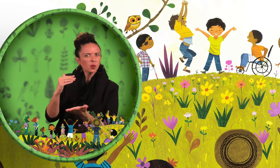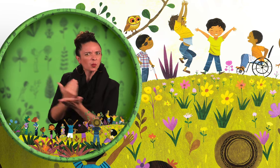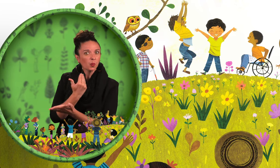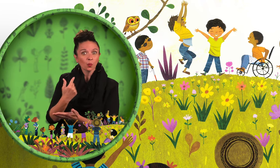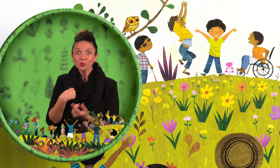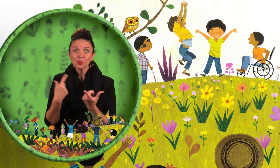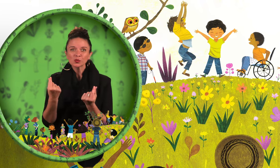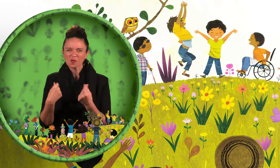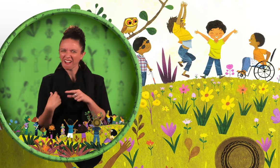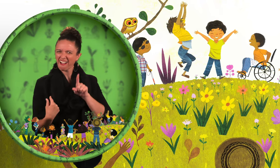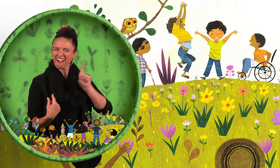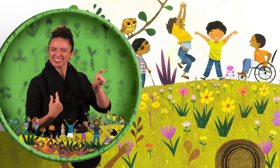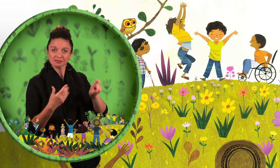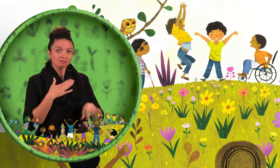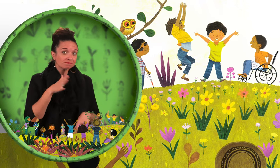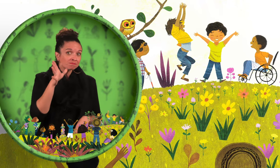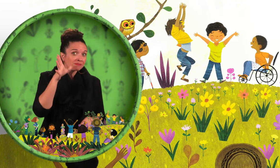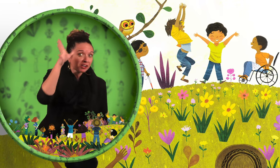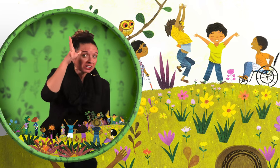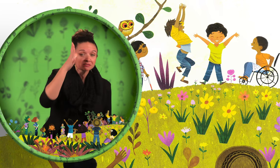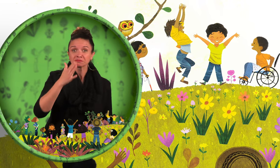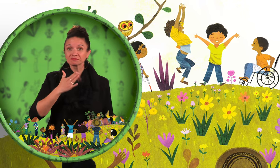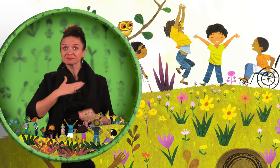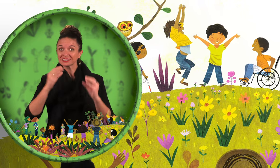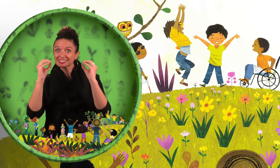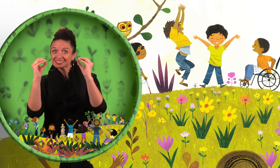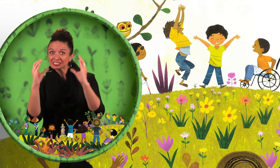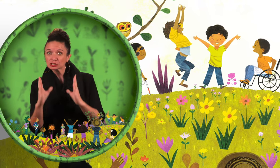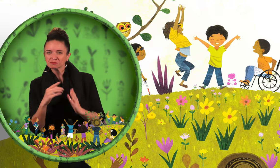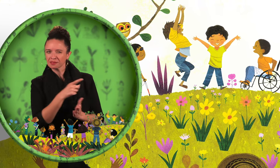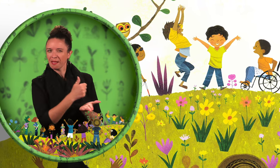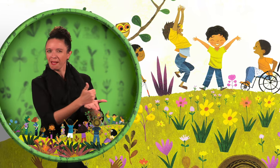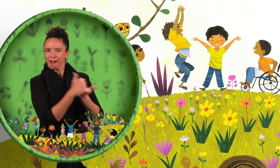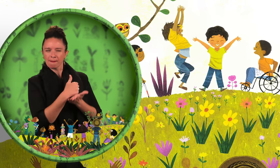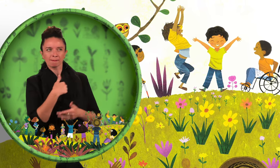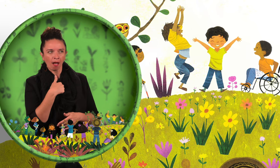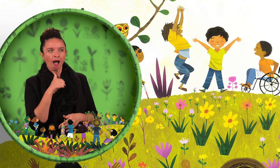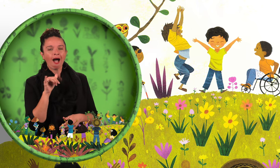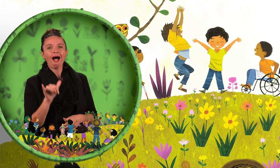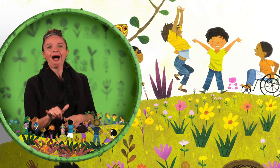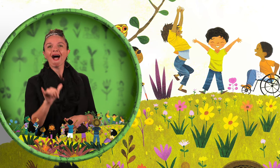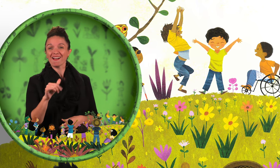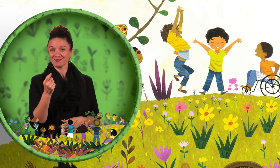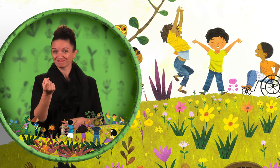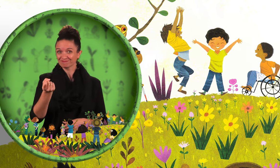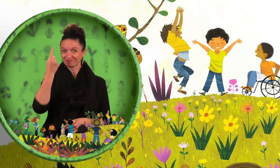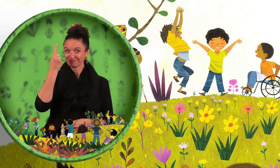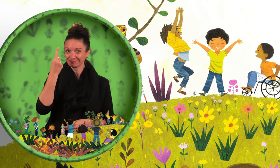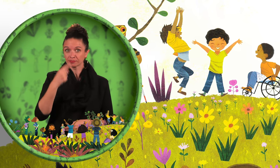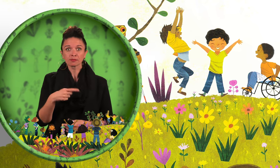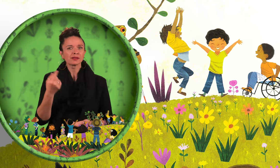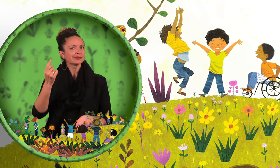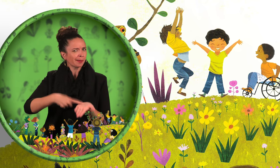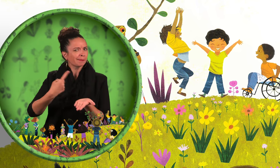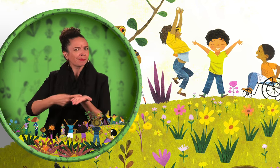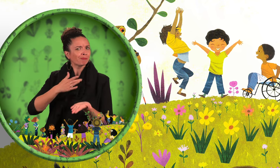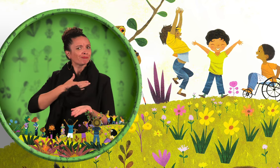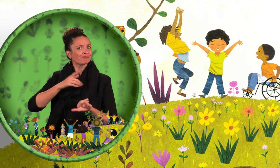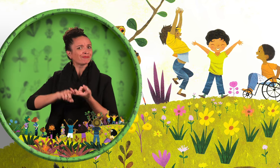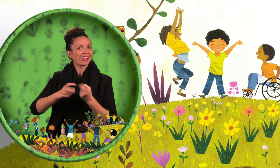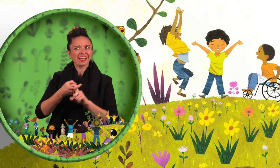different or new, I just ask my parents or my teachers, and they help me to understand,